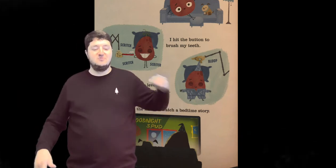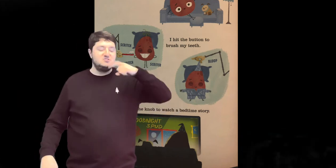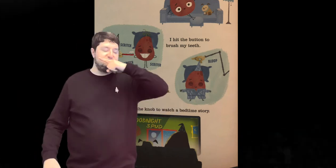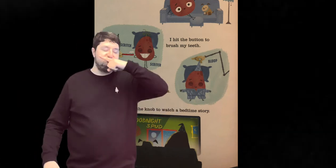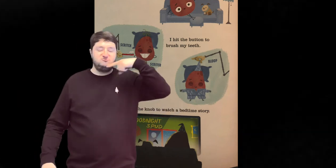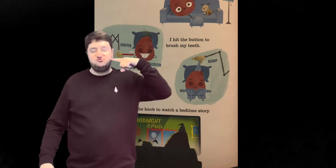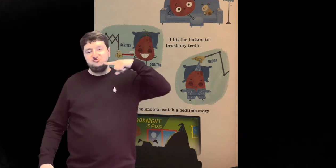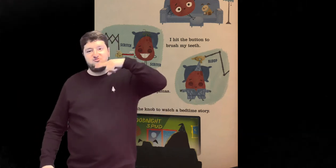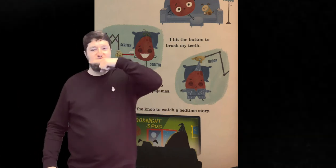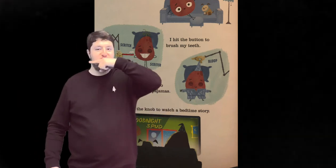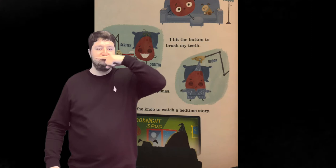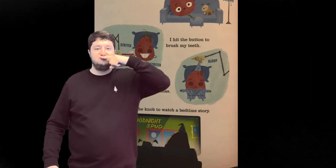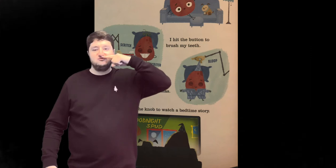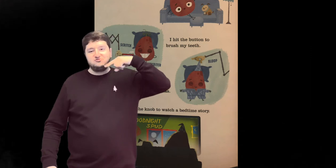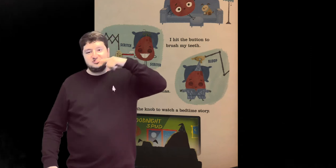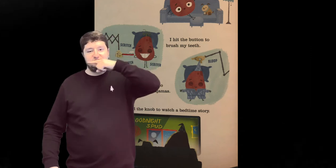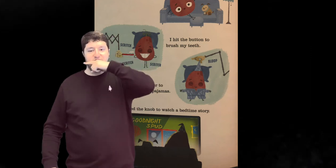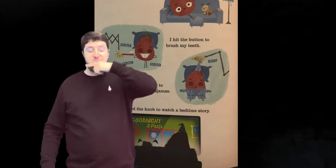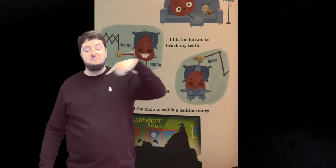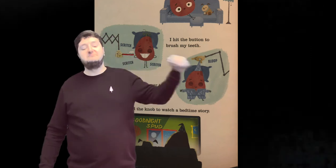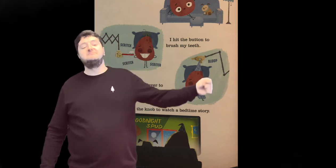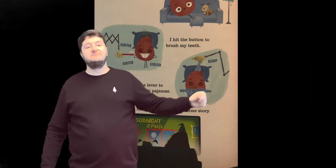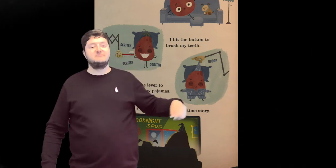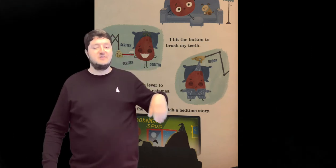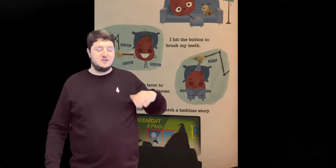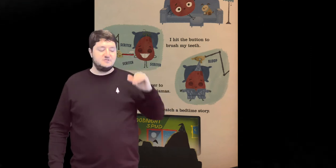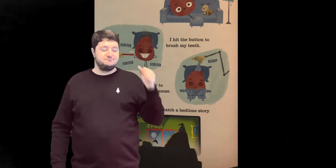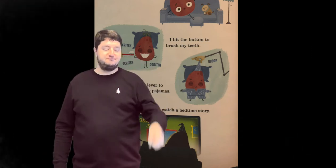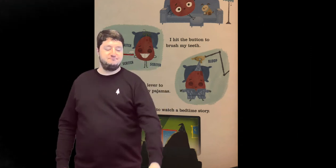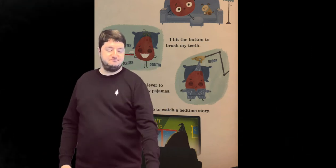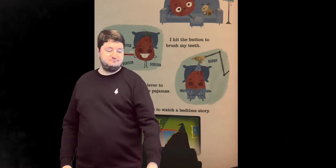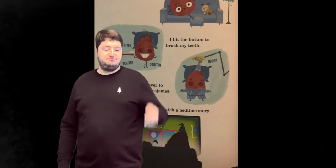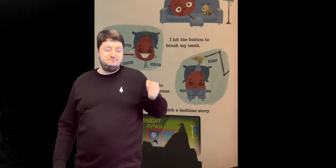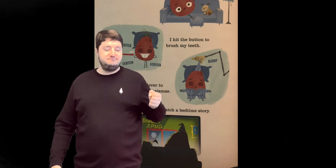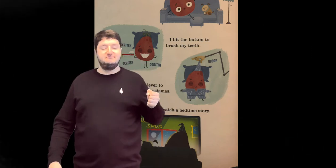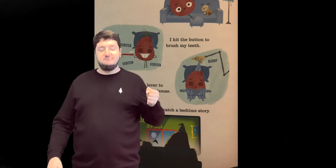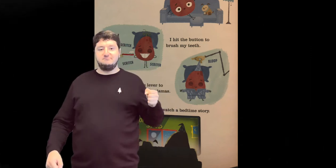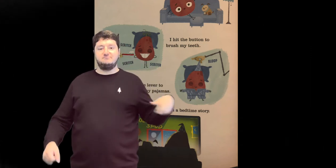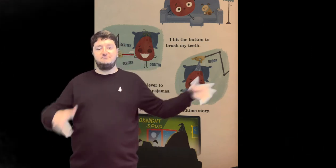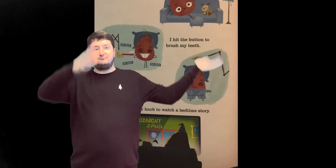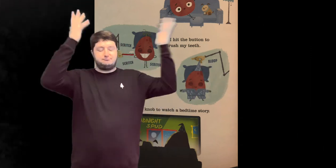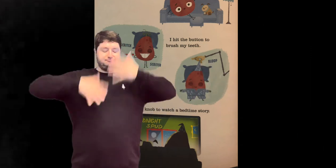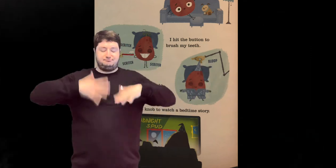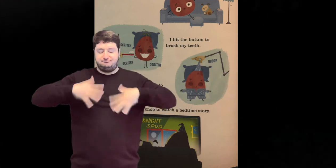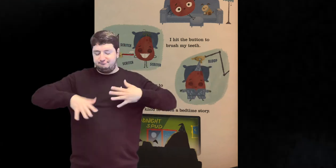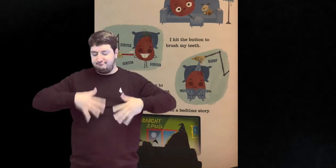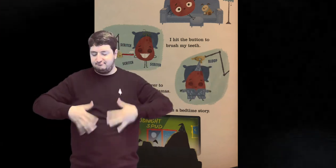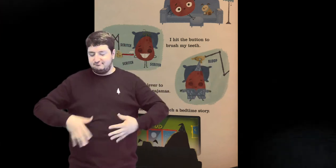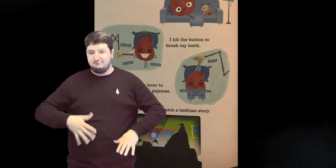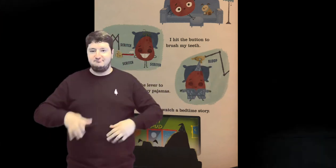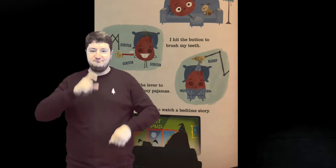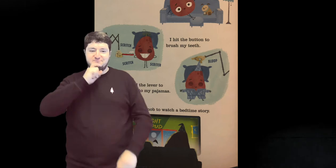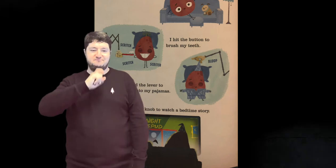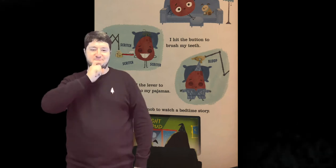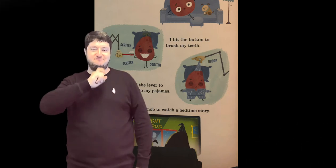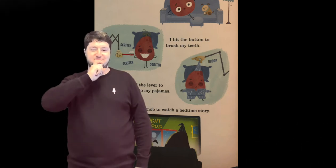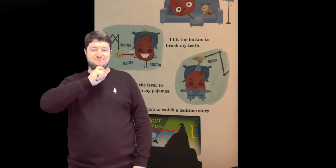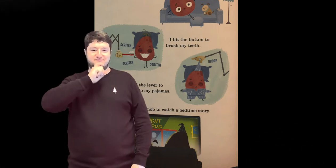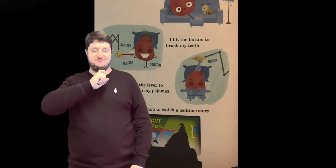I hit the button To brush my teeth Scritch, scritch, scritch I pulled the lever To change into my pajamas